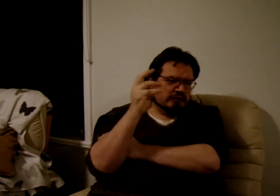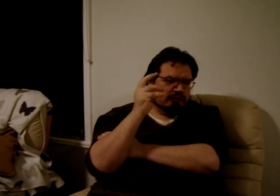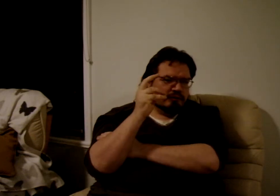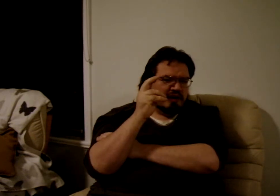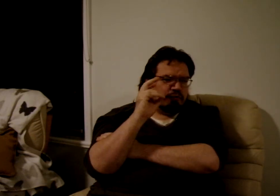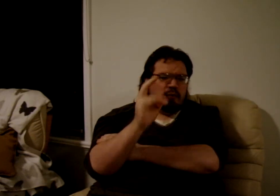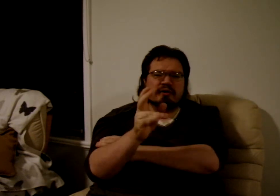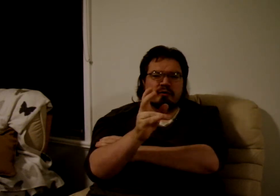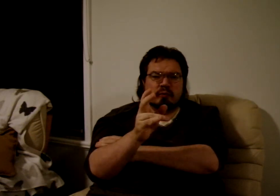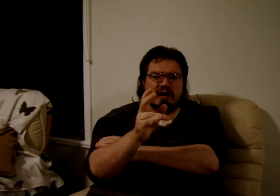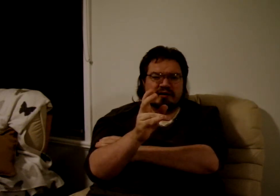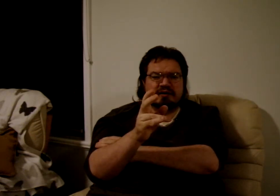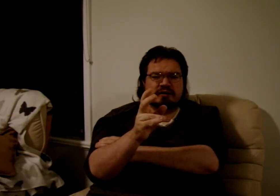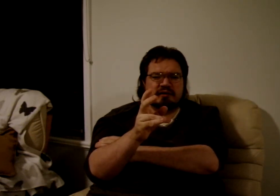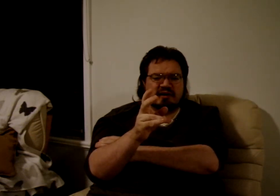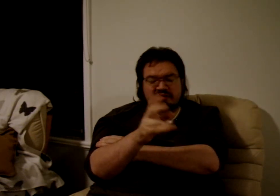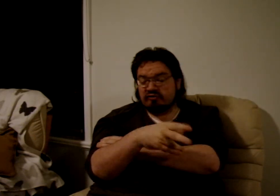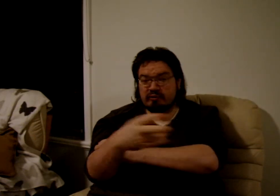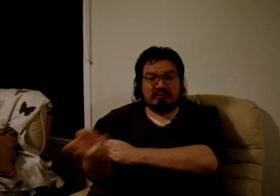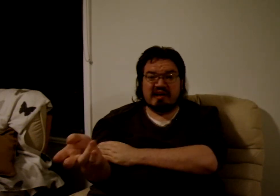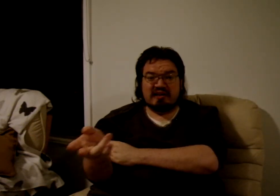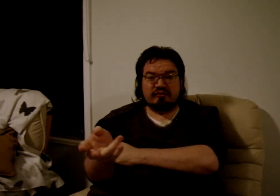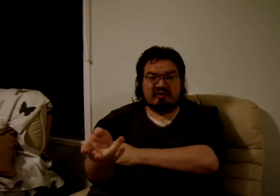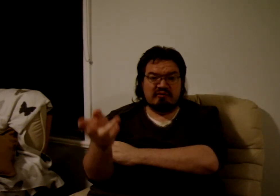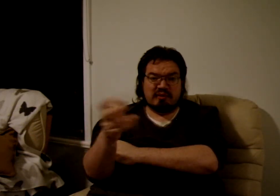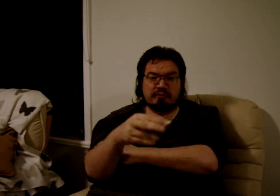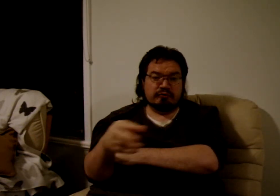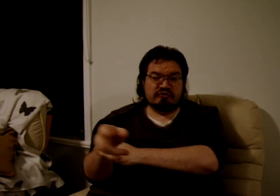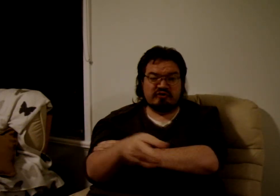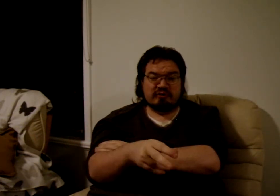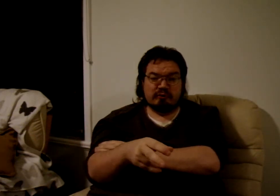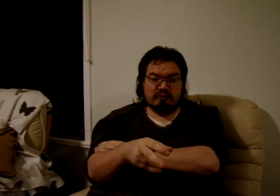It's one-on-one, unless you want to play against a team of people who are suggesting moves.